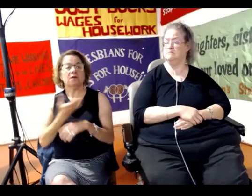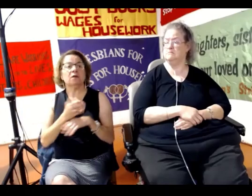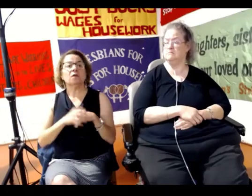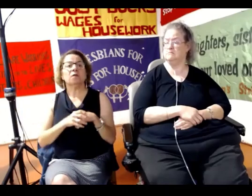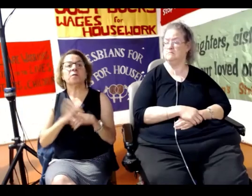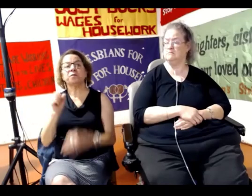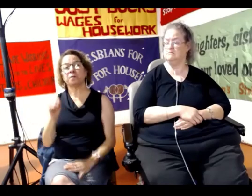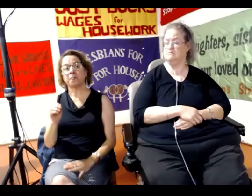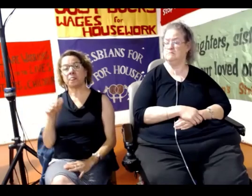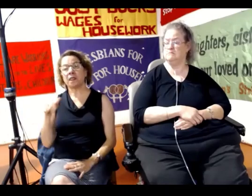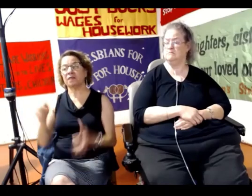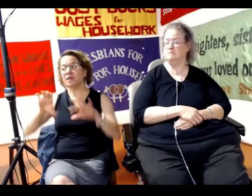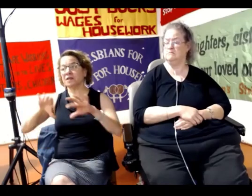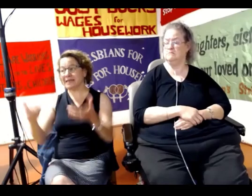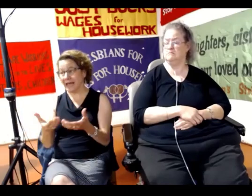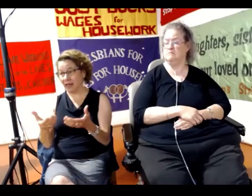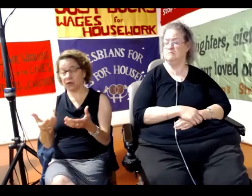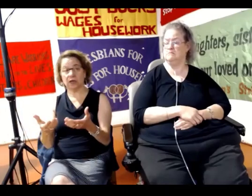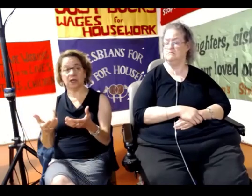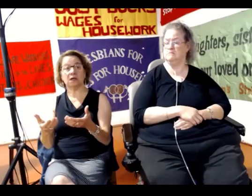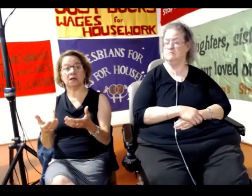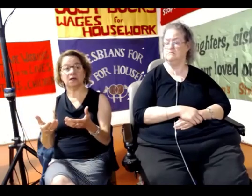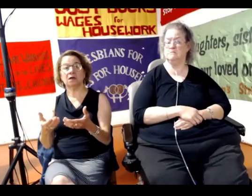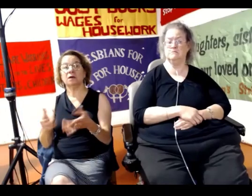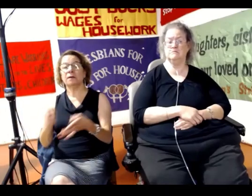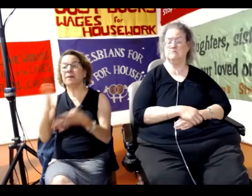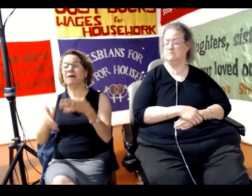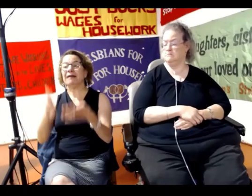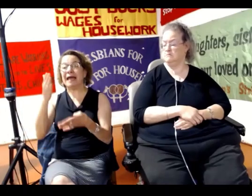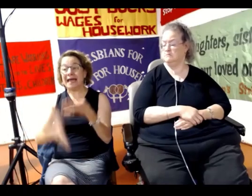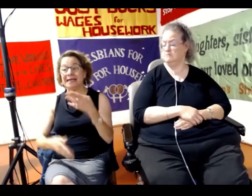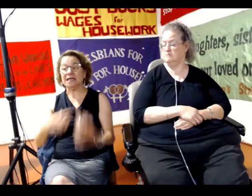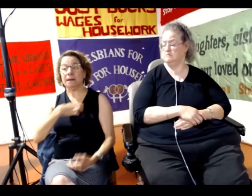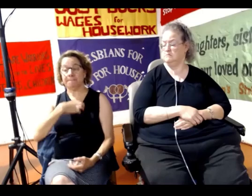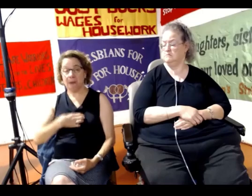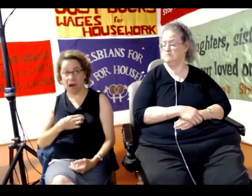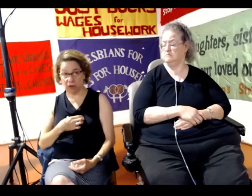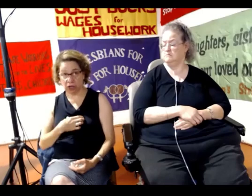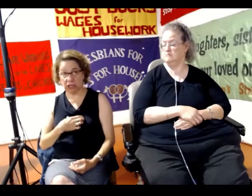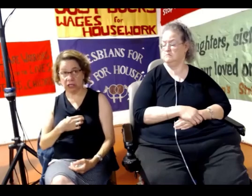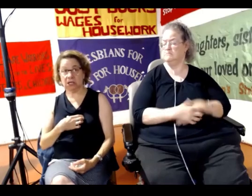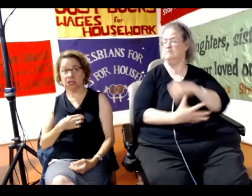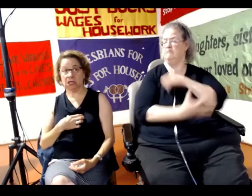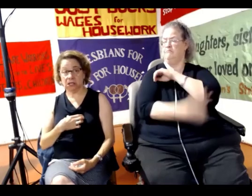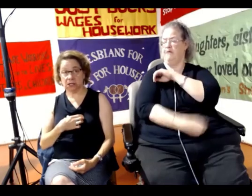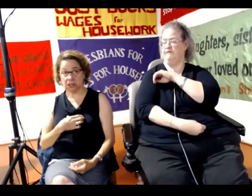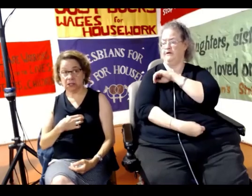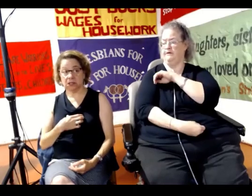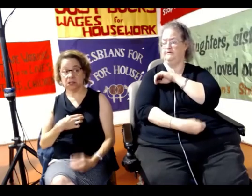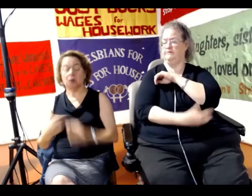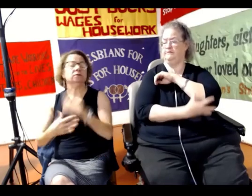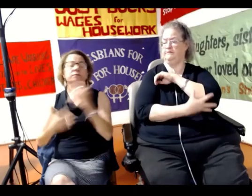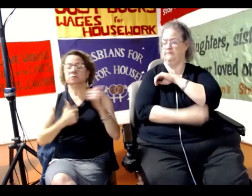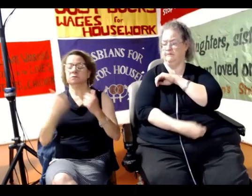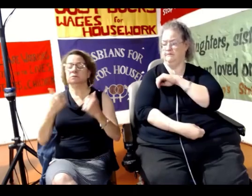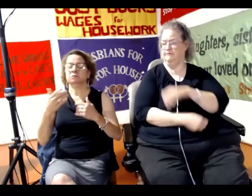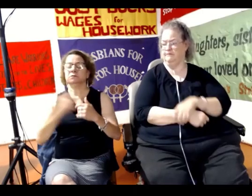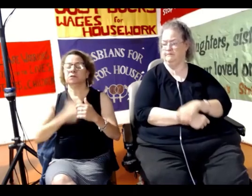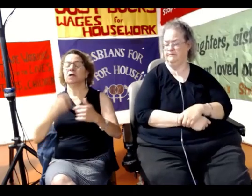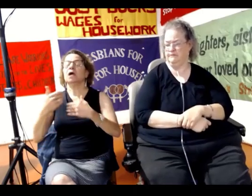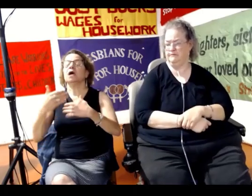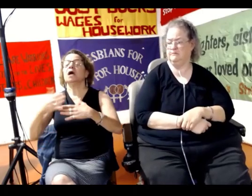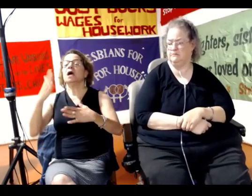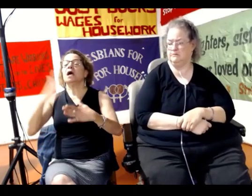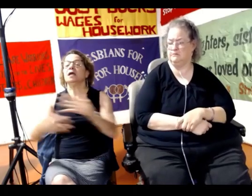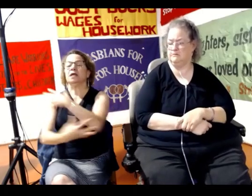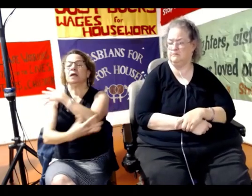So, this gathering here is about ending poverty. And whilst we don't glamorize or